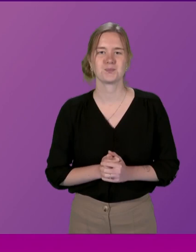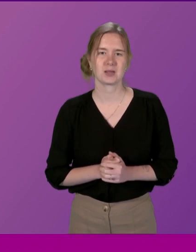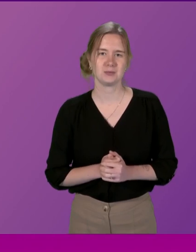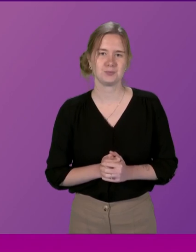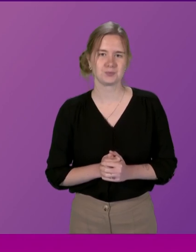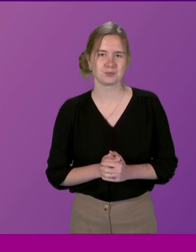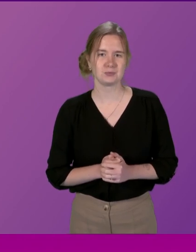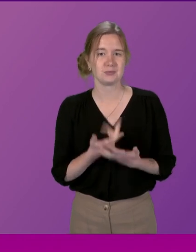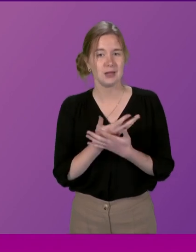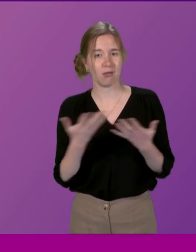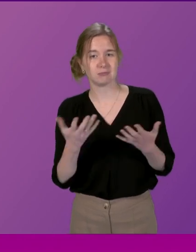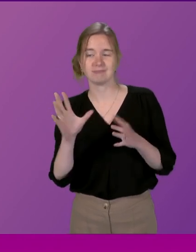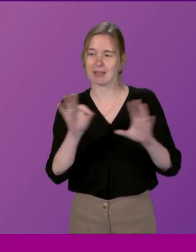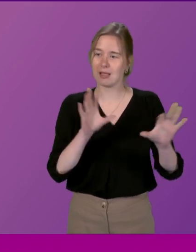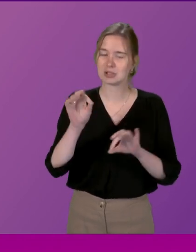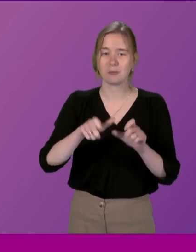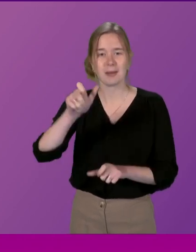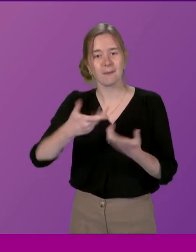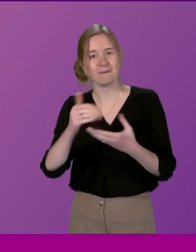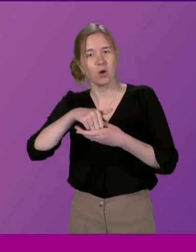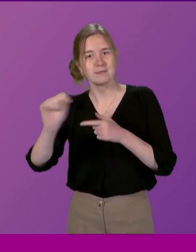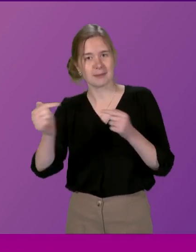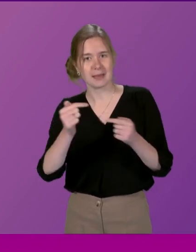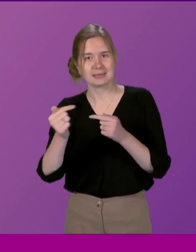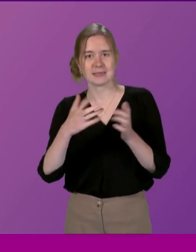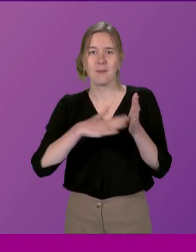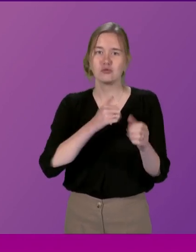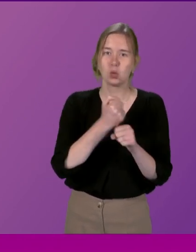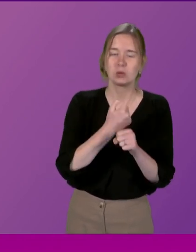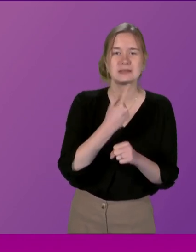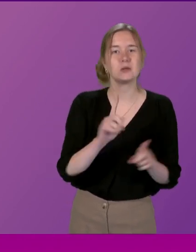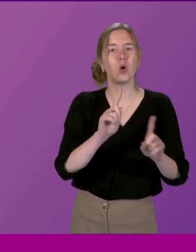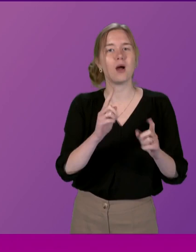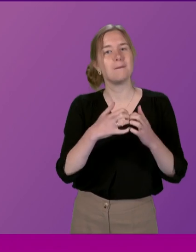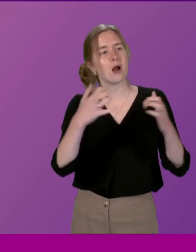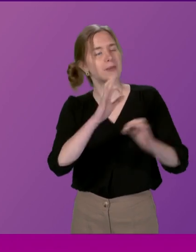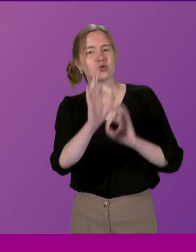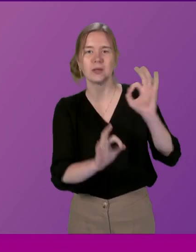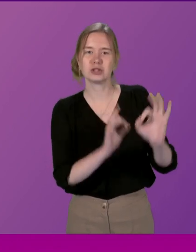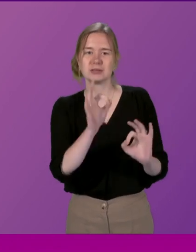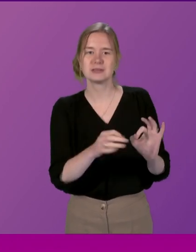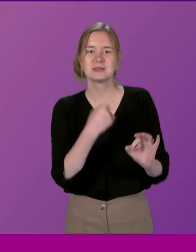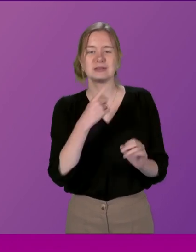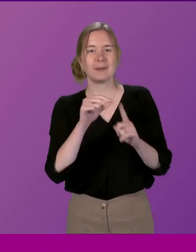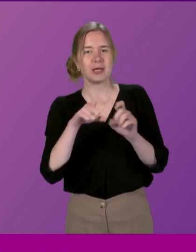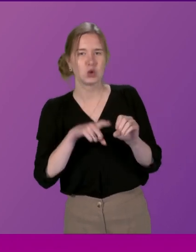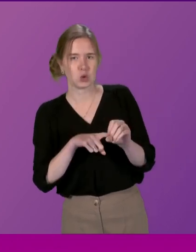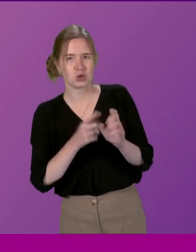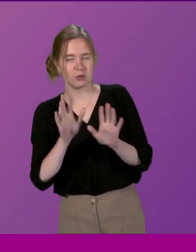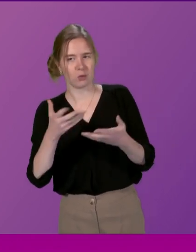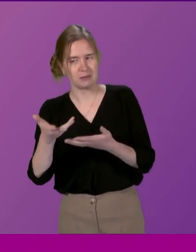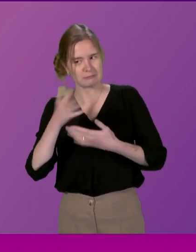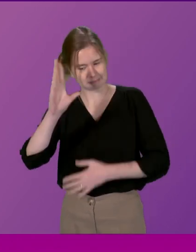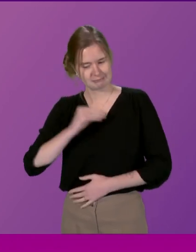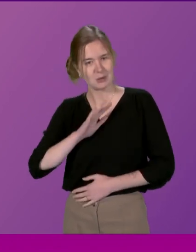a selection of individuals who were involved in today's debate Maurice Golden mentioned about parliamentary questions I was going to say PQs but we've already been